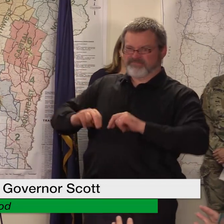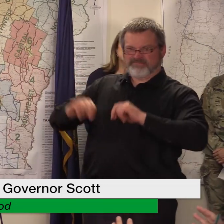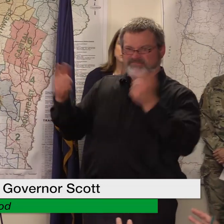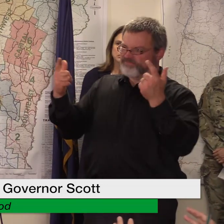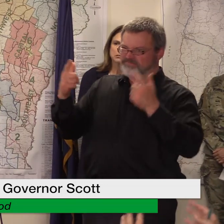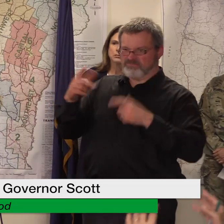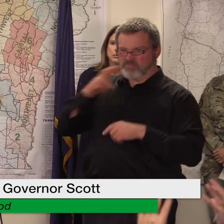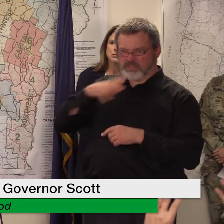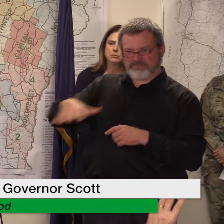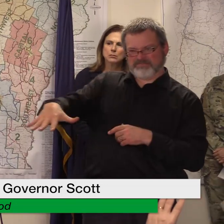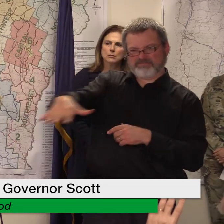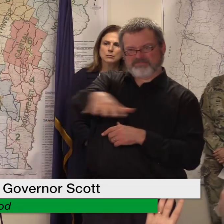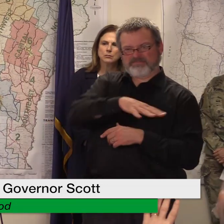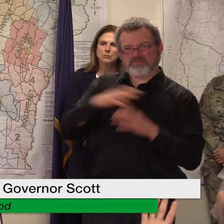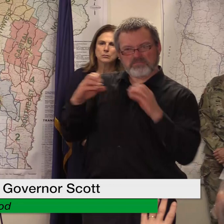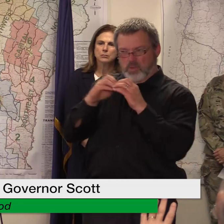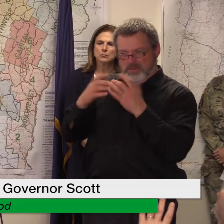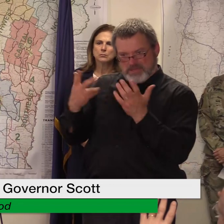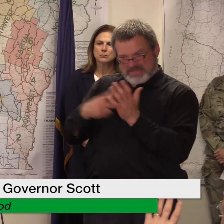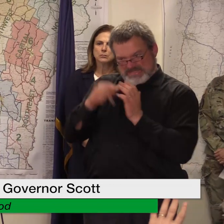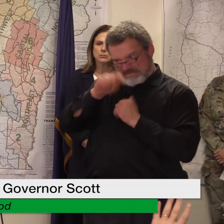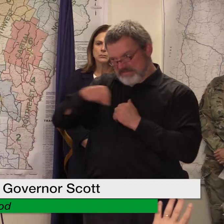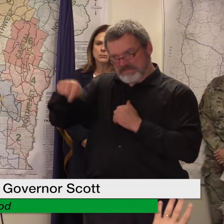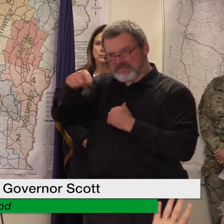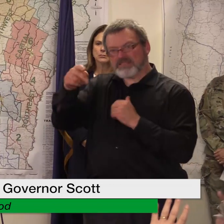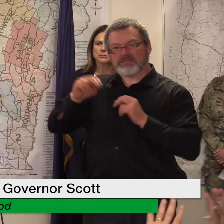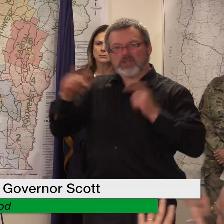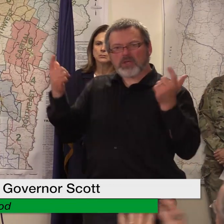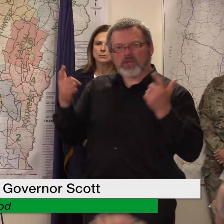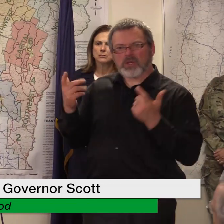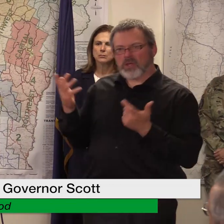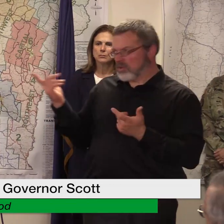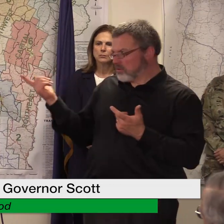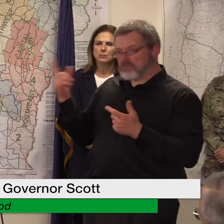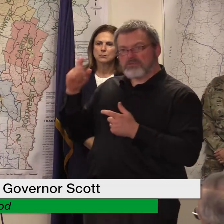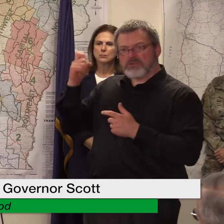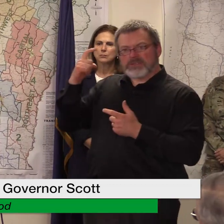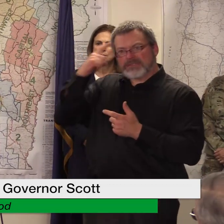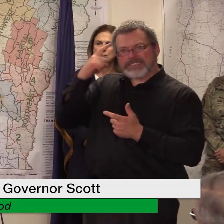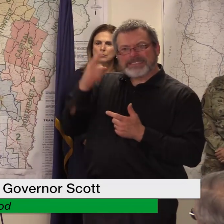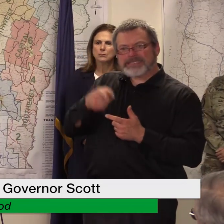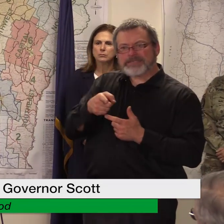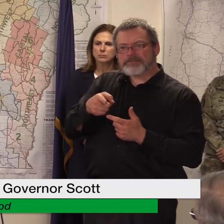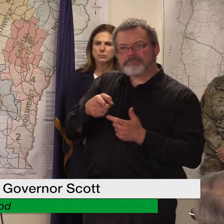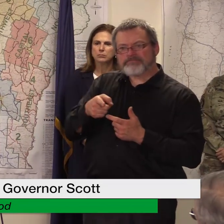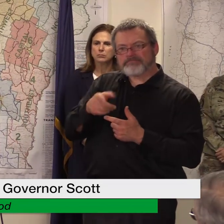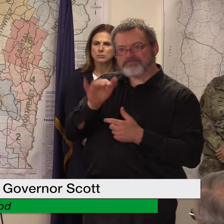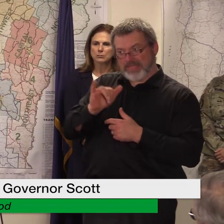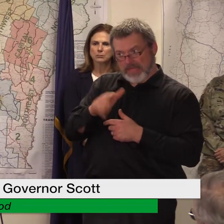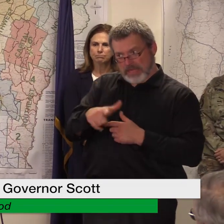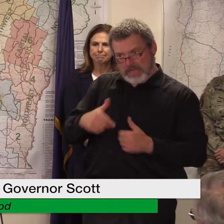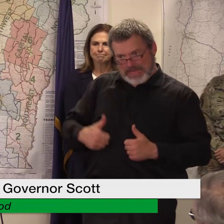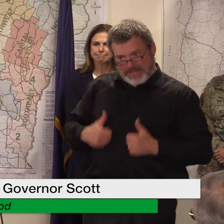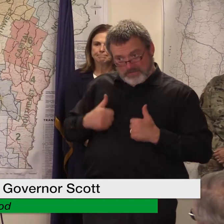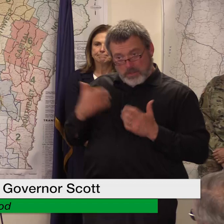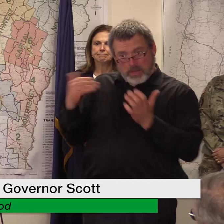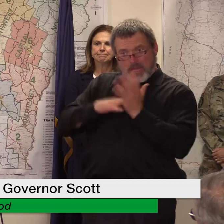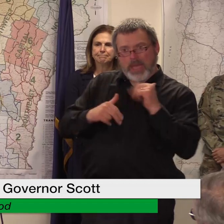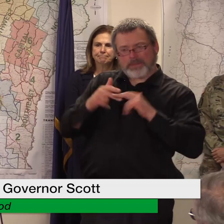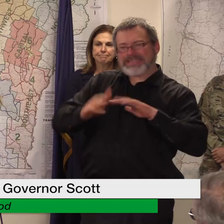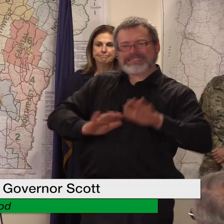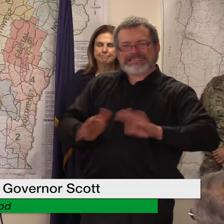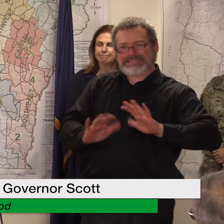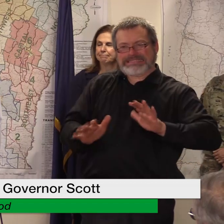not inhabitable so would the state be saying that's just not a good place to build another park in the future